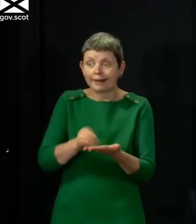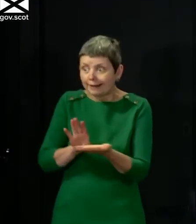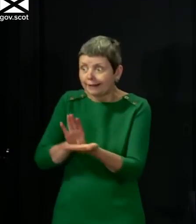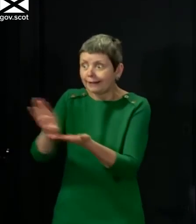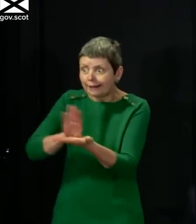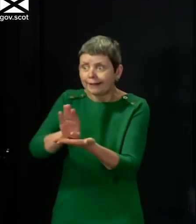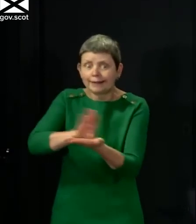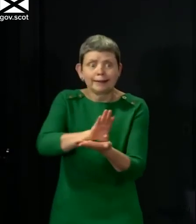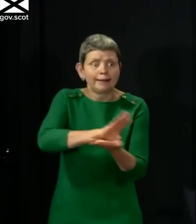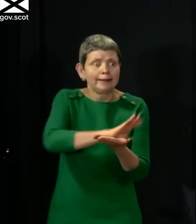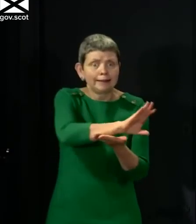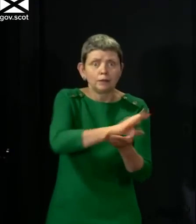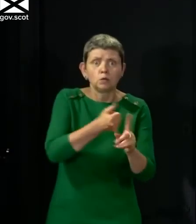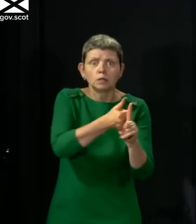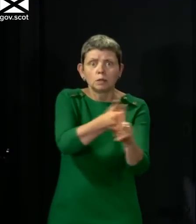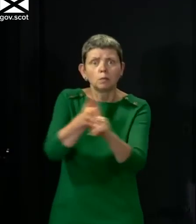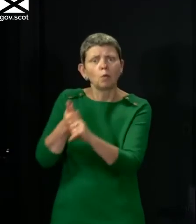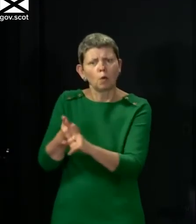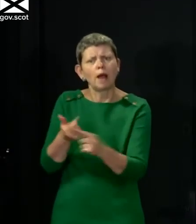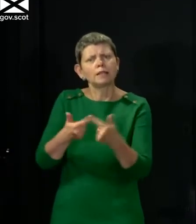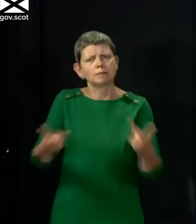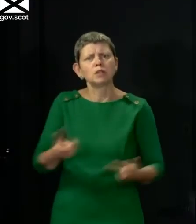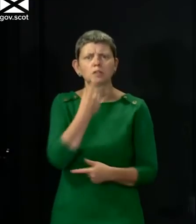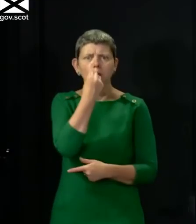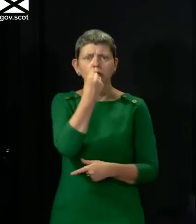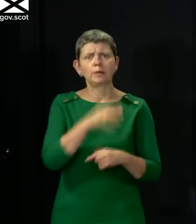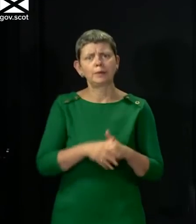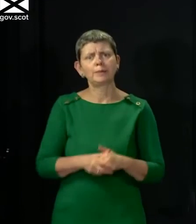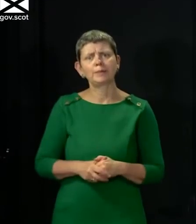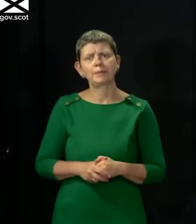that we can support them as far as possible through this crisis.